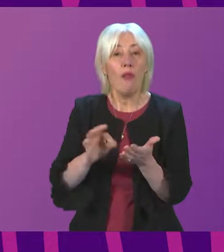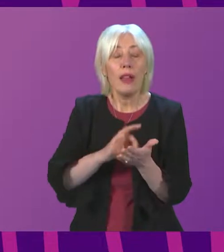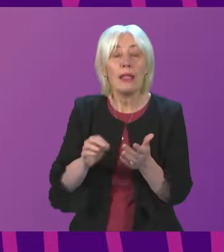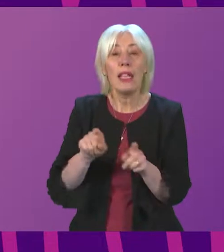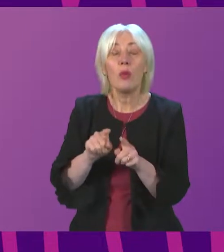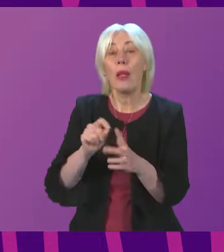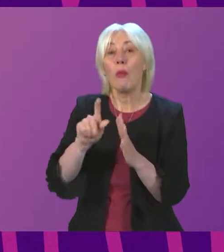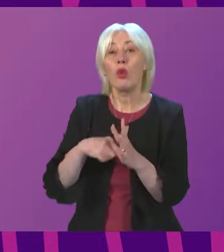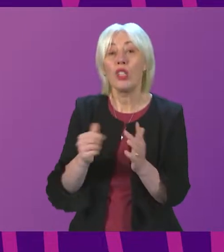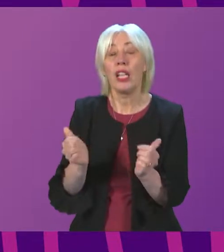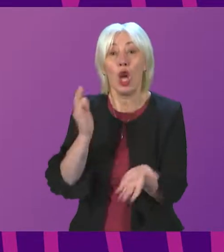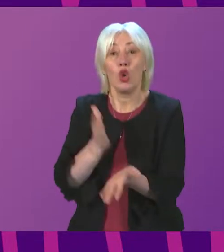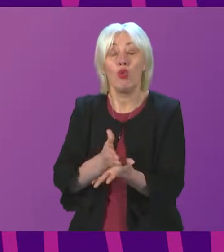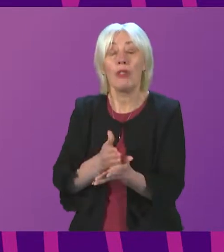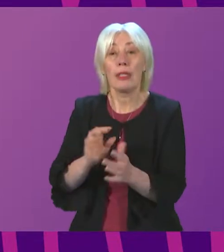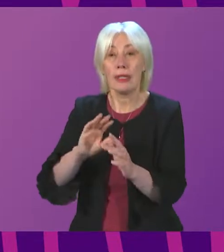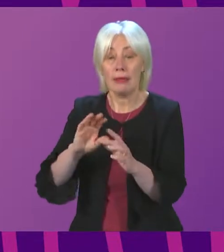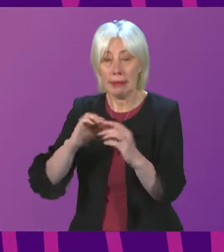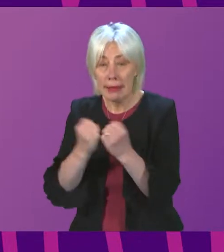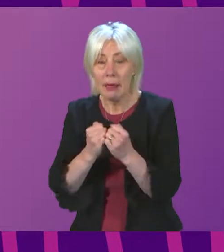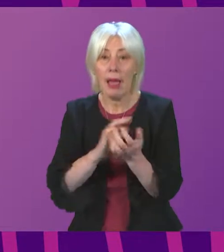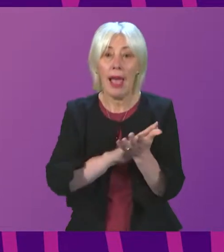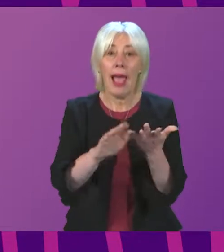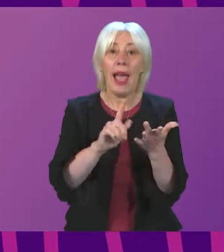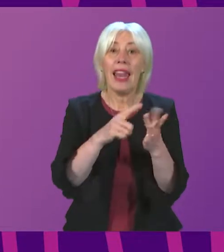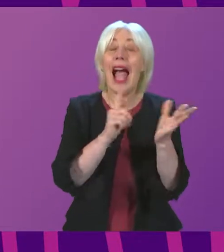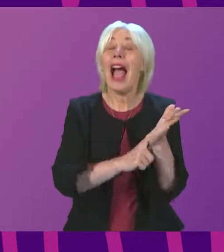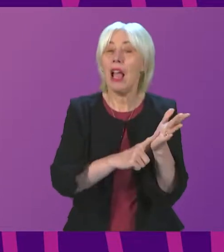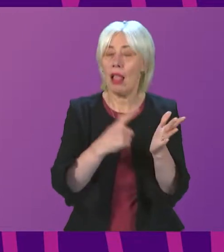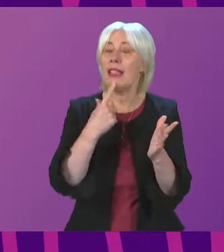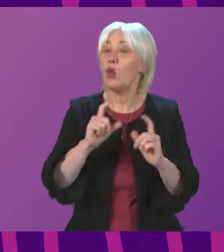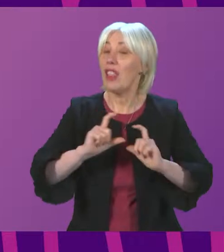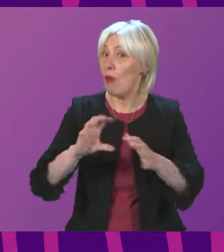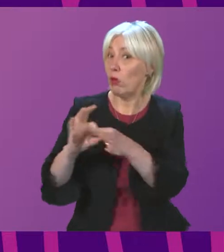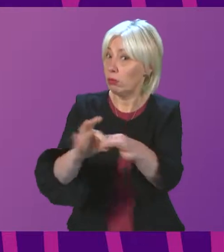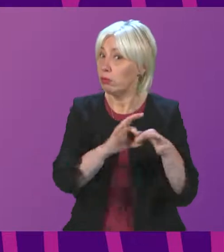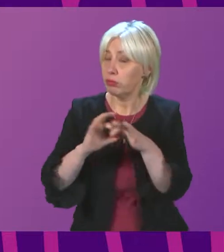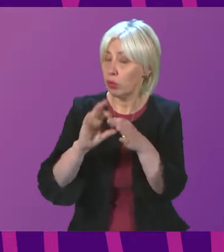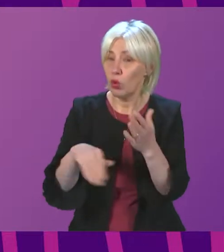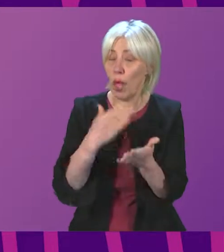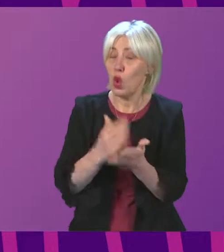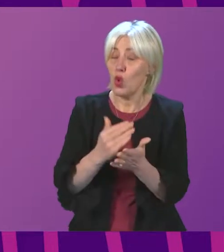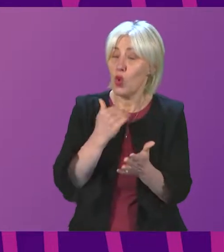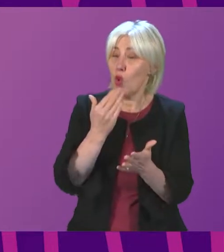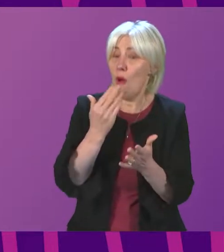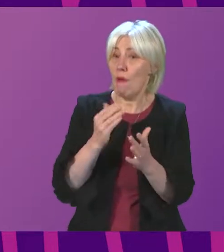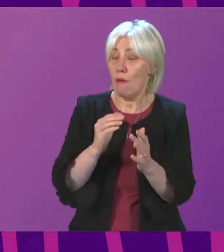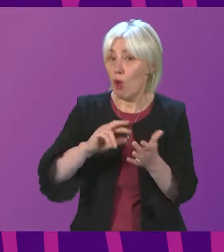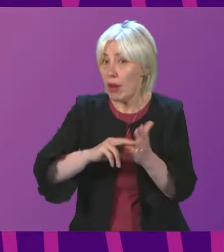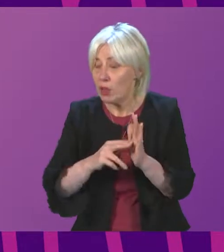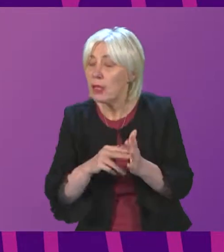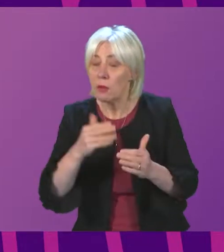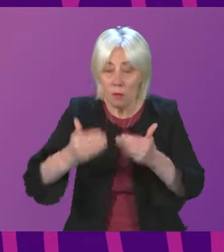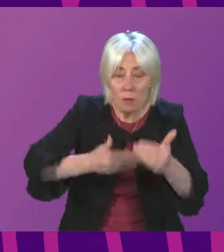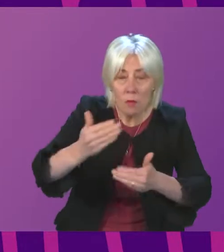Assurance Team and HALT would continue to liaise to ensure that appropriate assurance arrangements were planned as decisions are